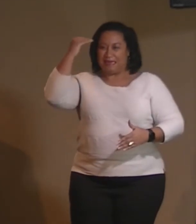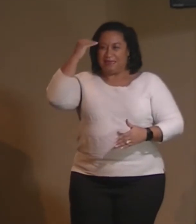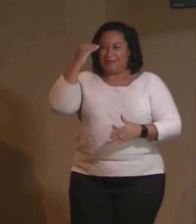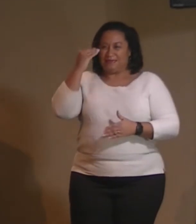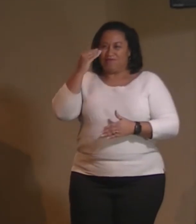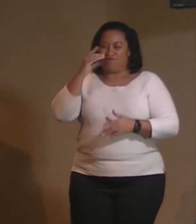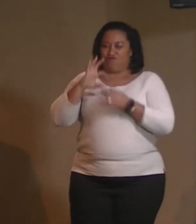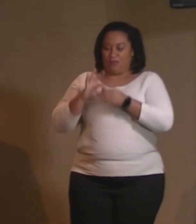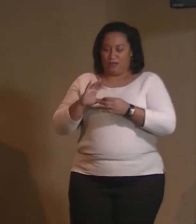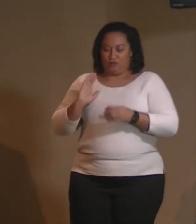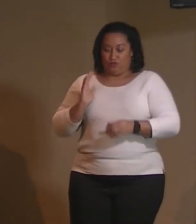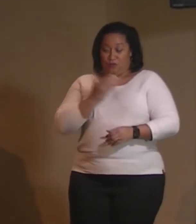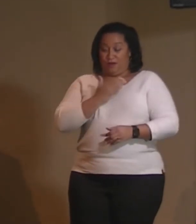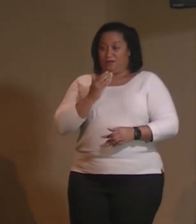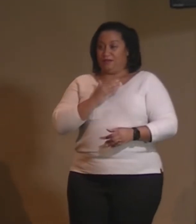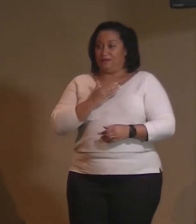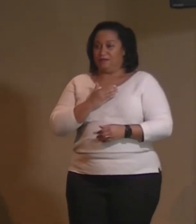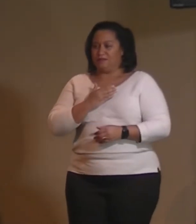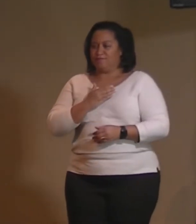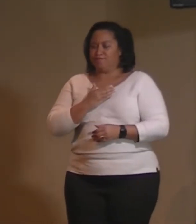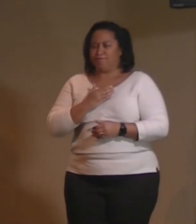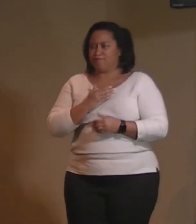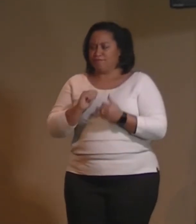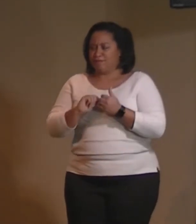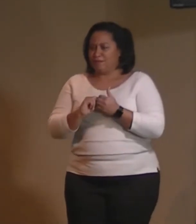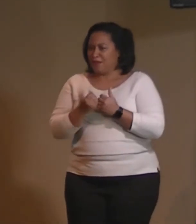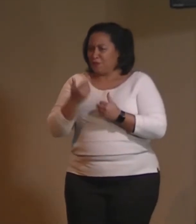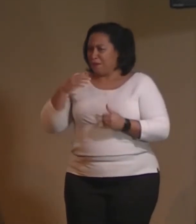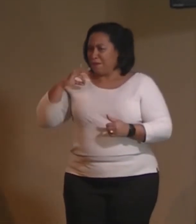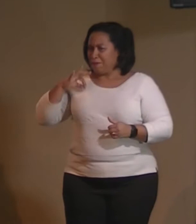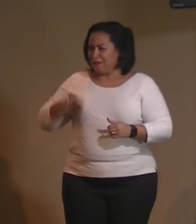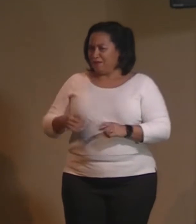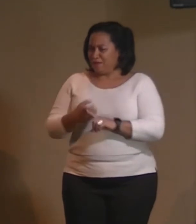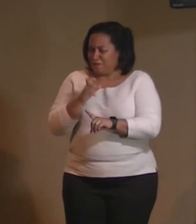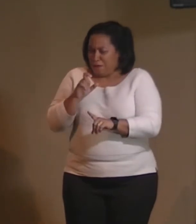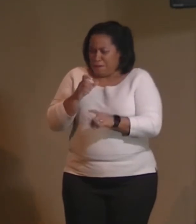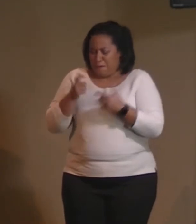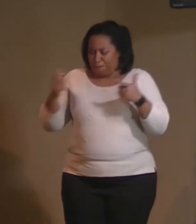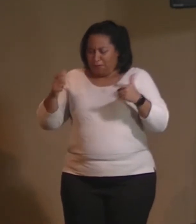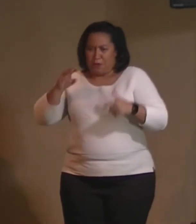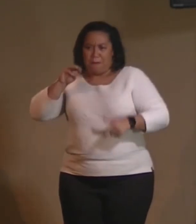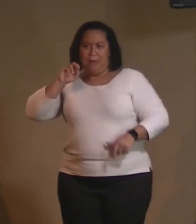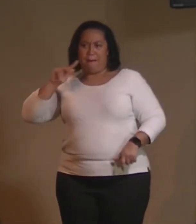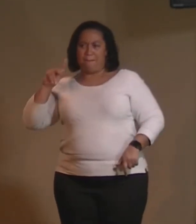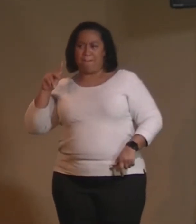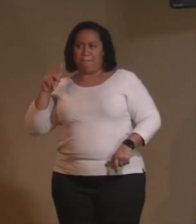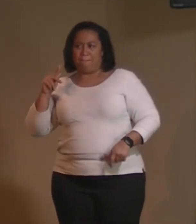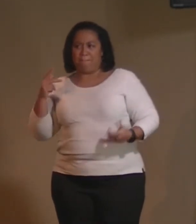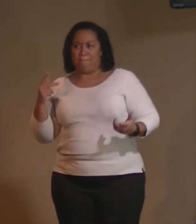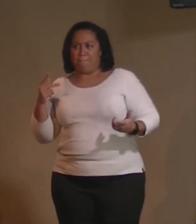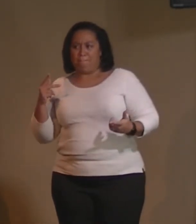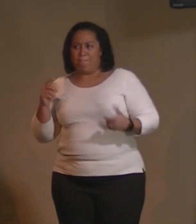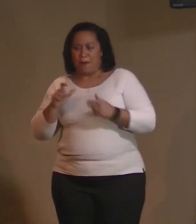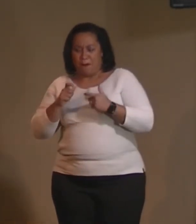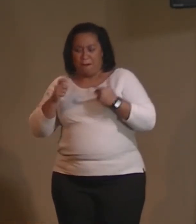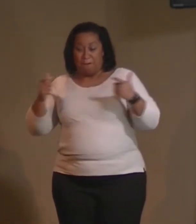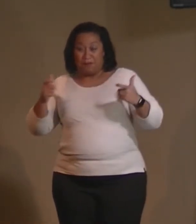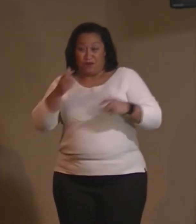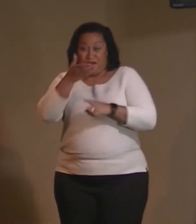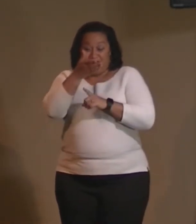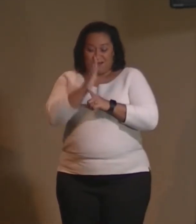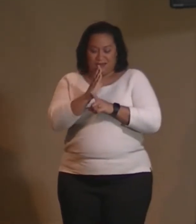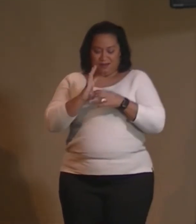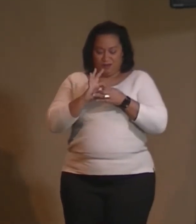What is the benefit of larger maps, larger idea of